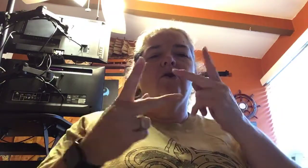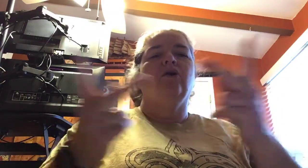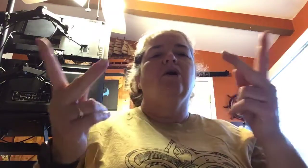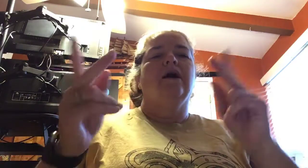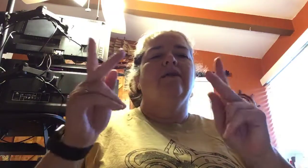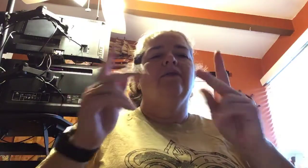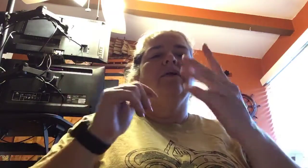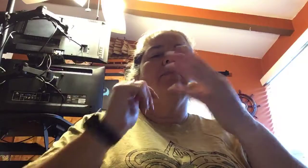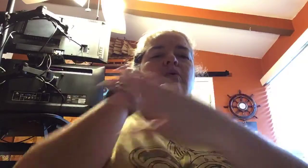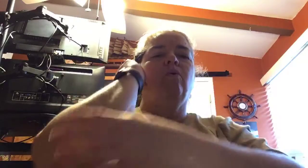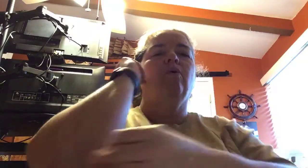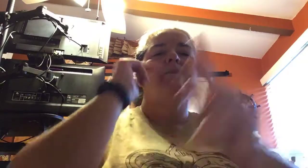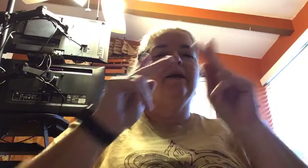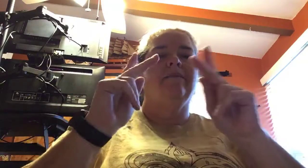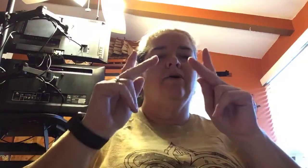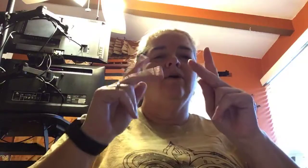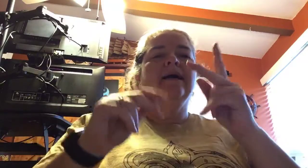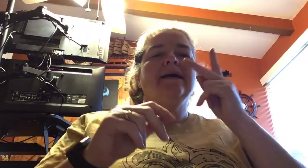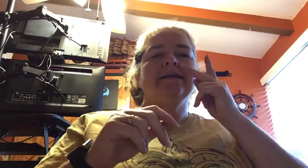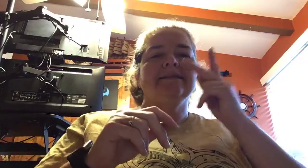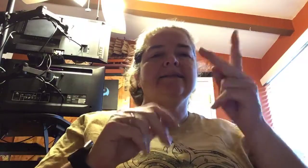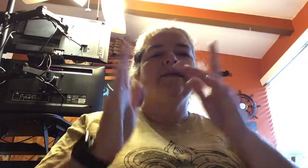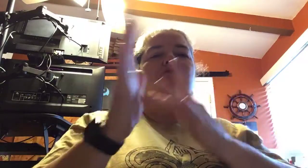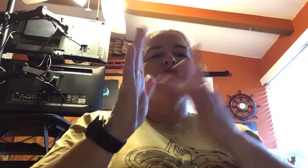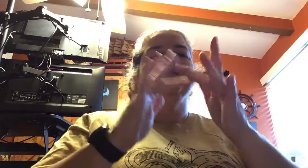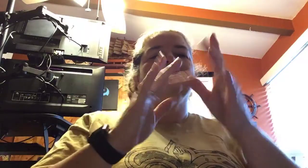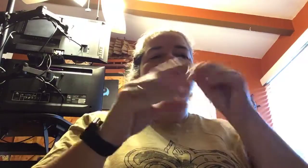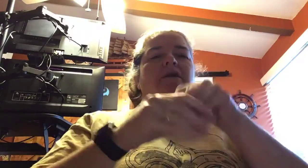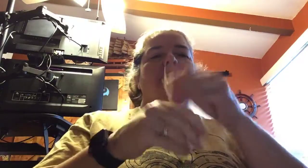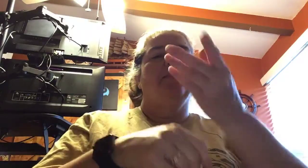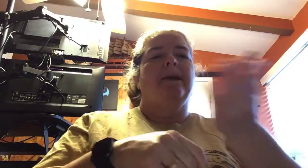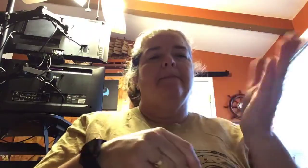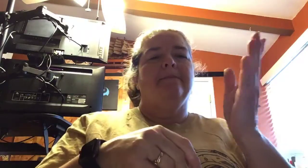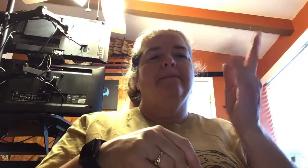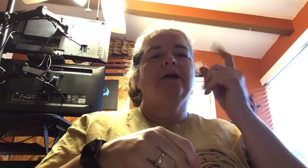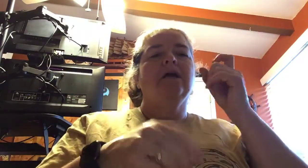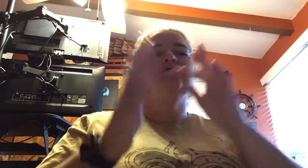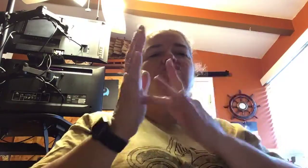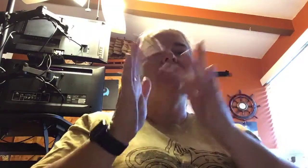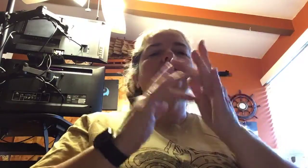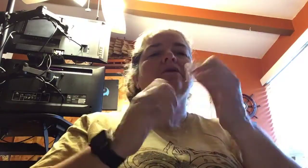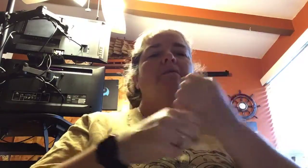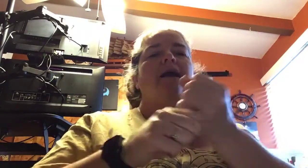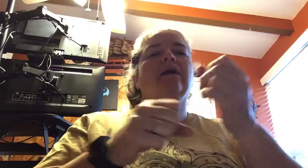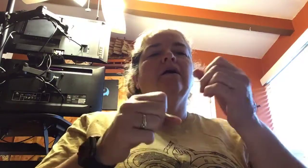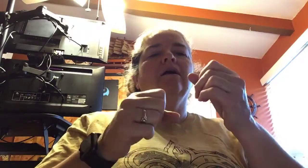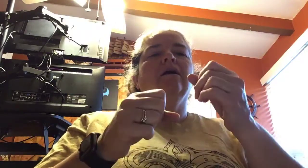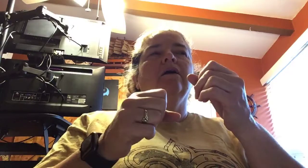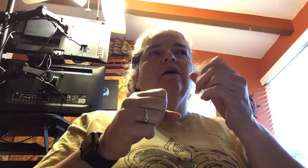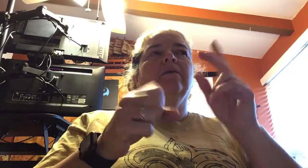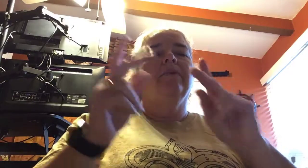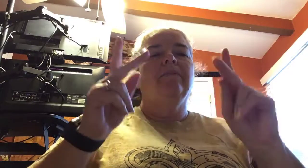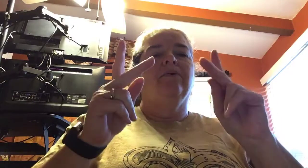look at the poor people and see Jesus in them because Jesus makes people